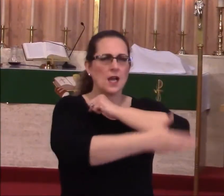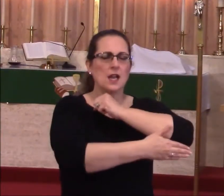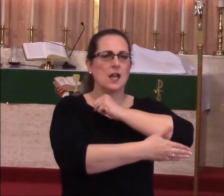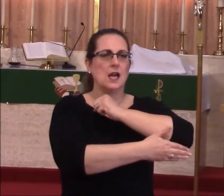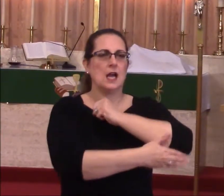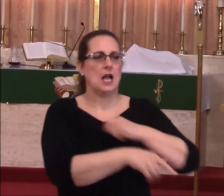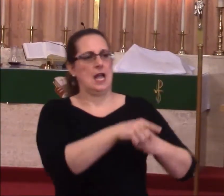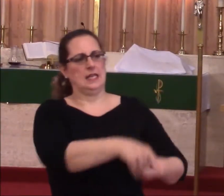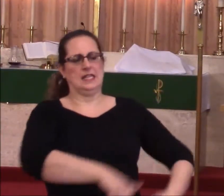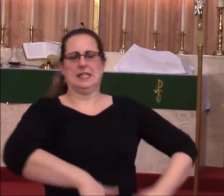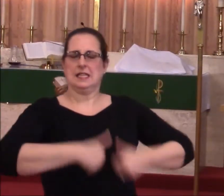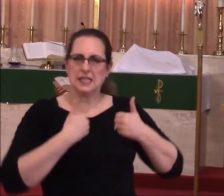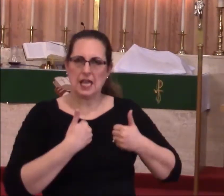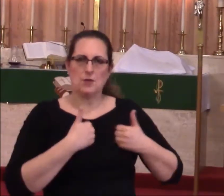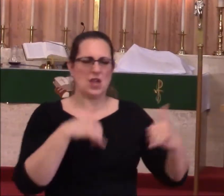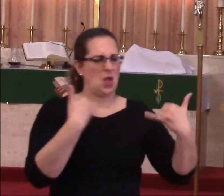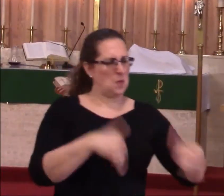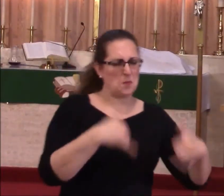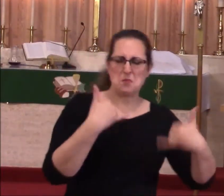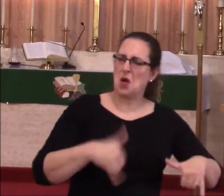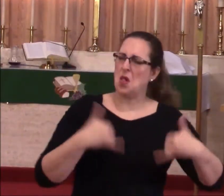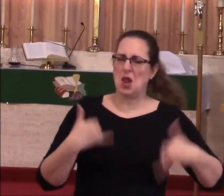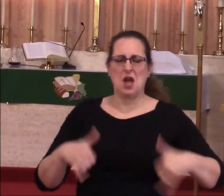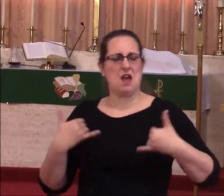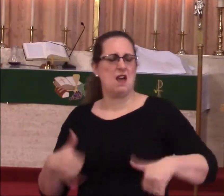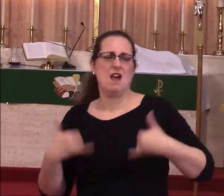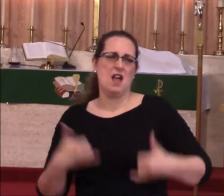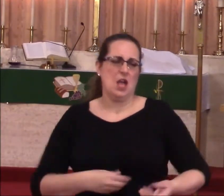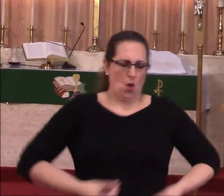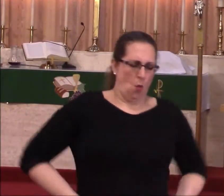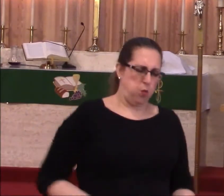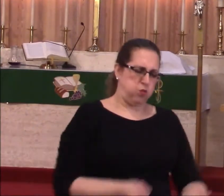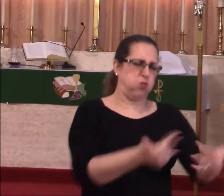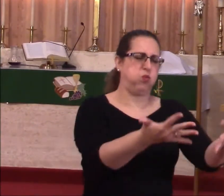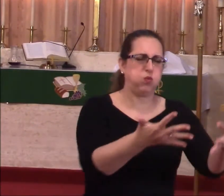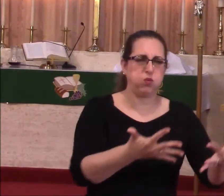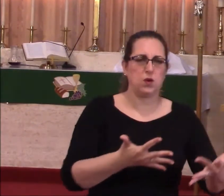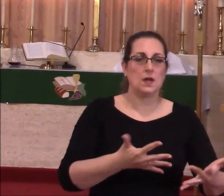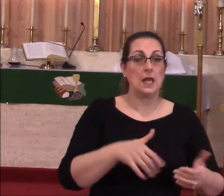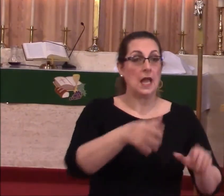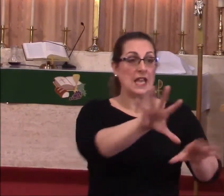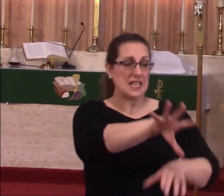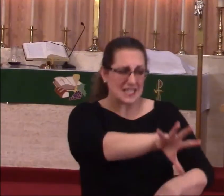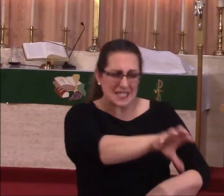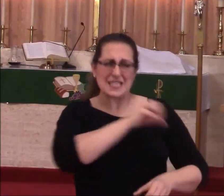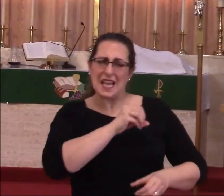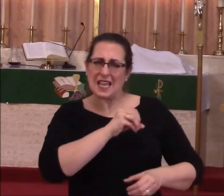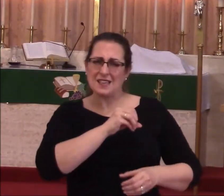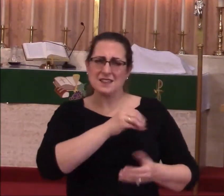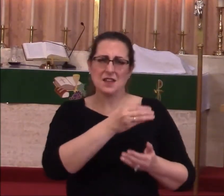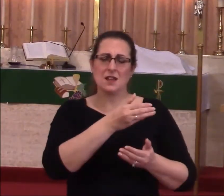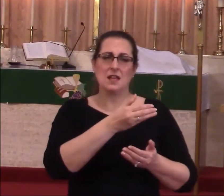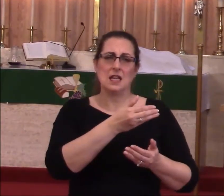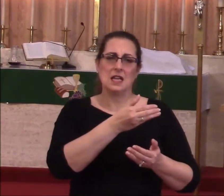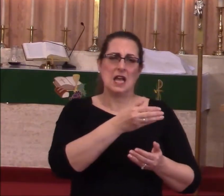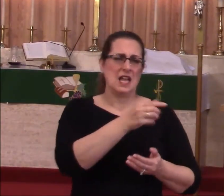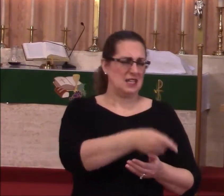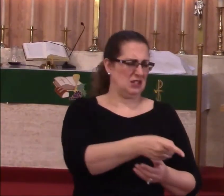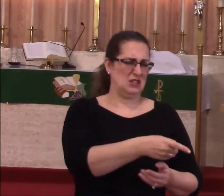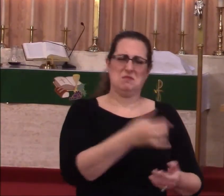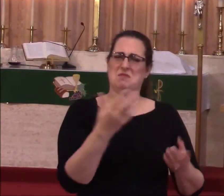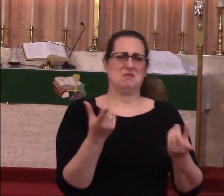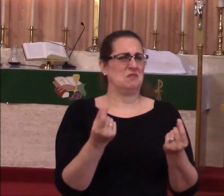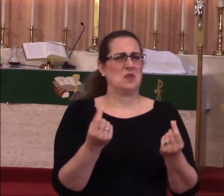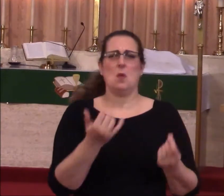squander it all with the things of this world. He takes the riches of his father and he abuses it